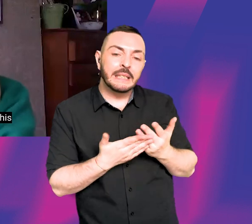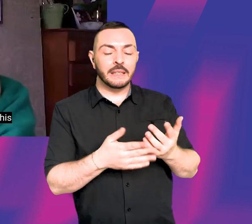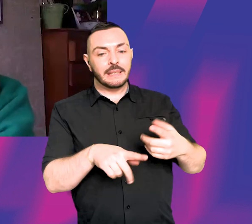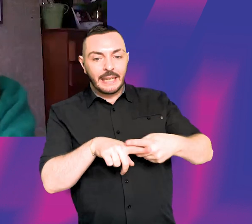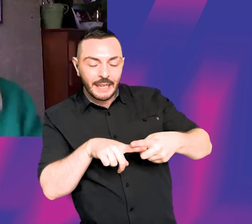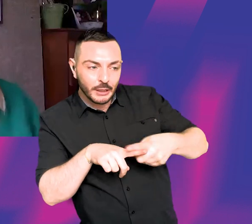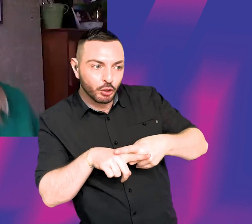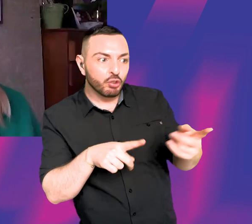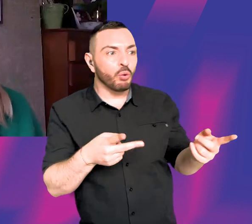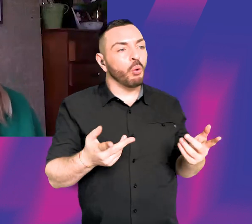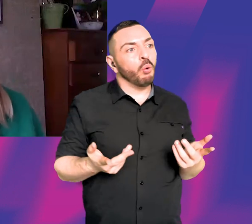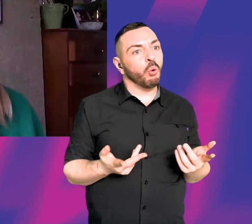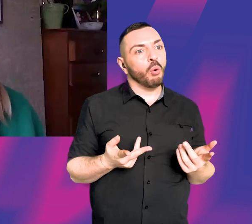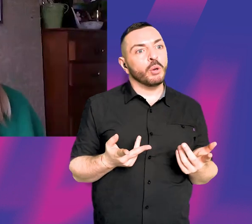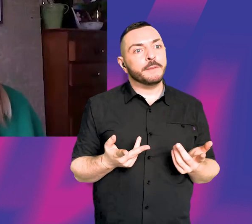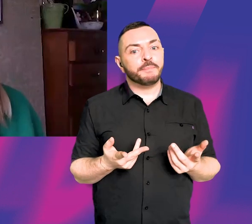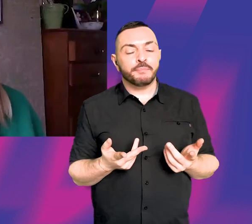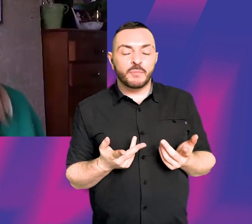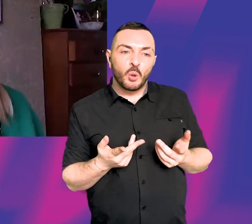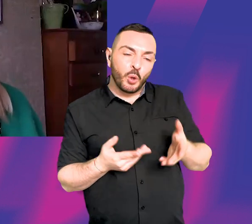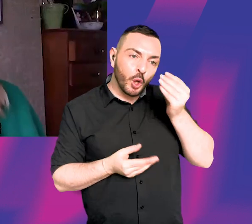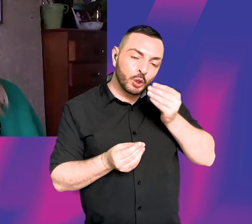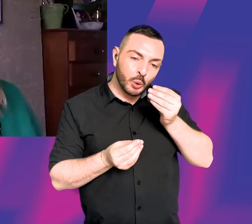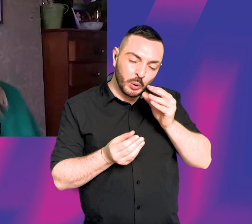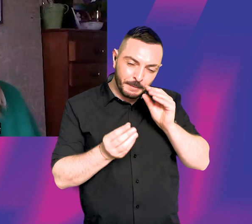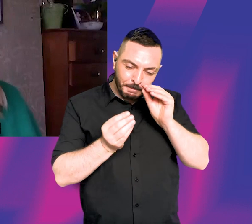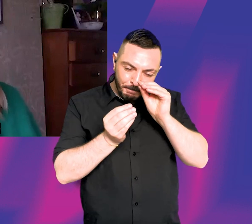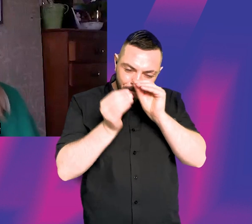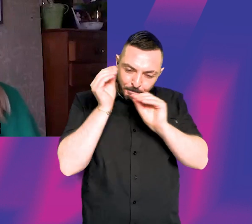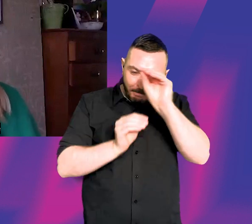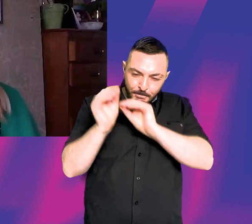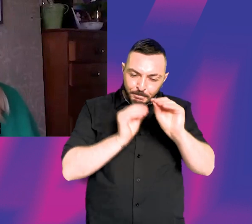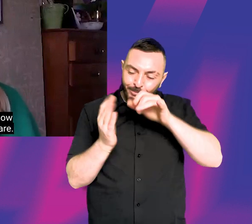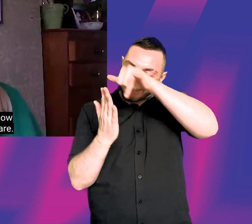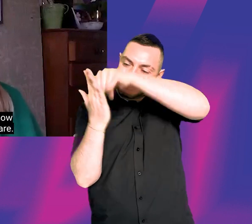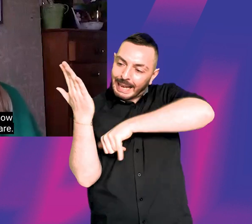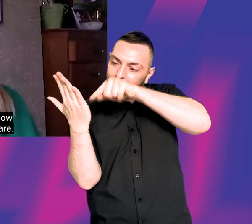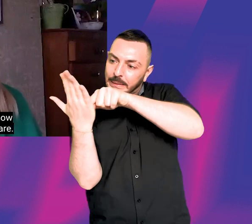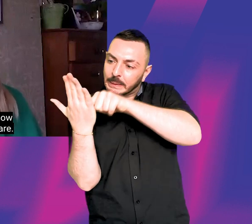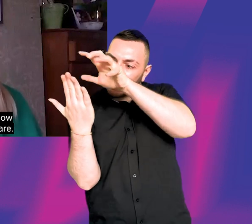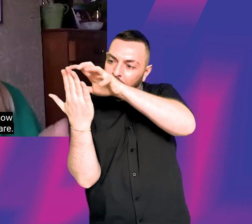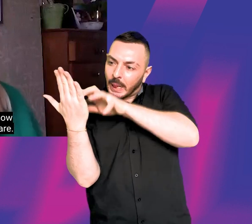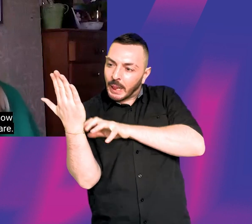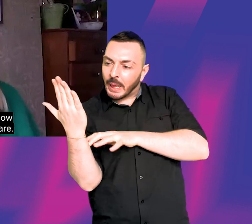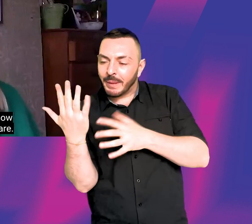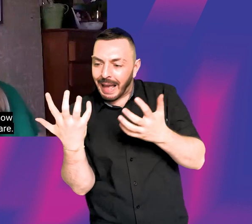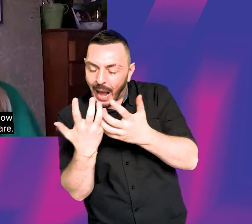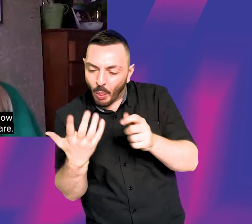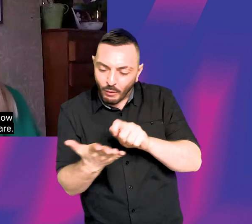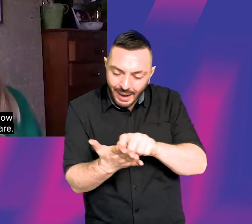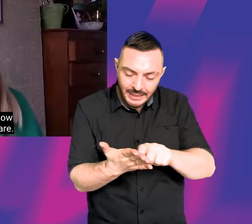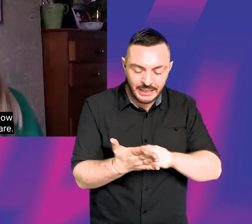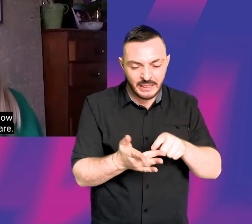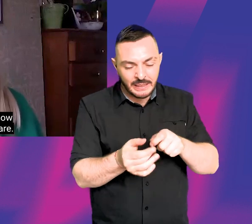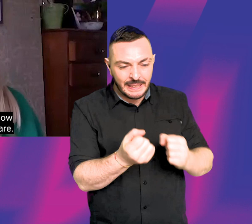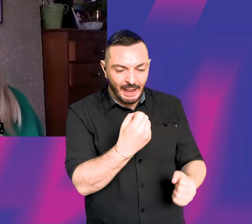of those things is that you'll just get really good at analysing texts. So like reading a piece of dialogue and thinking about who wrote it and how they wrote it and what